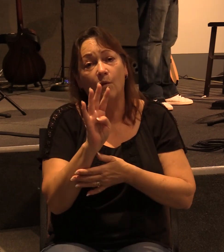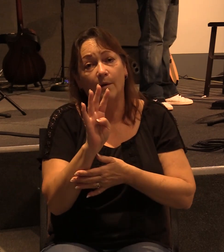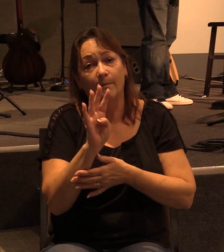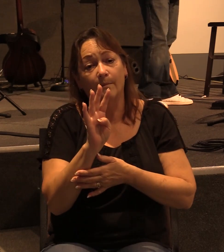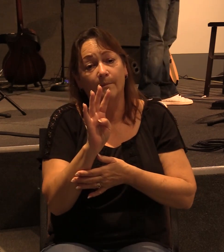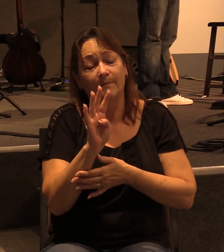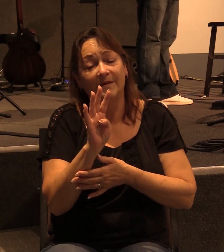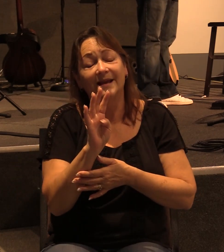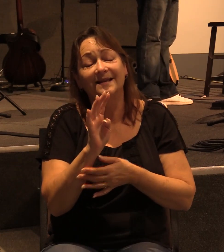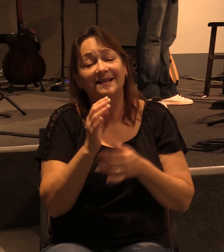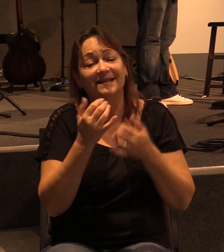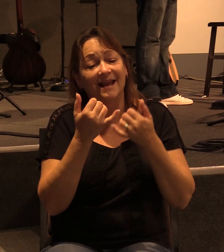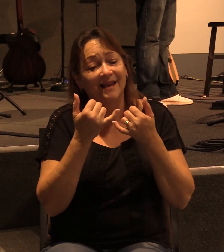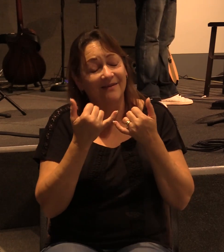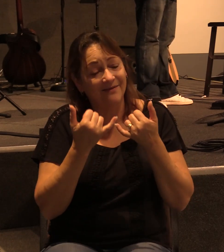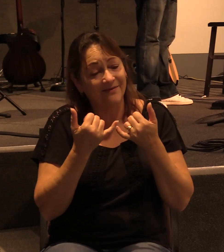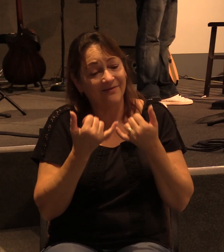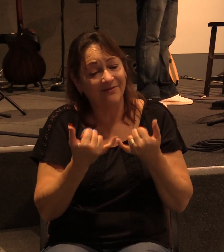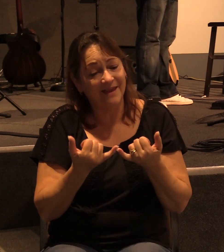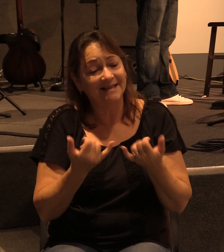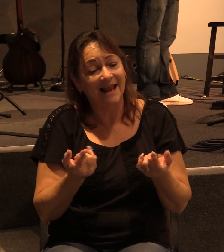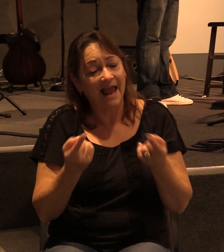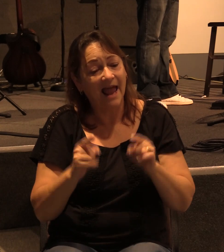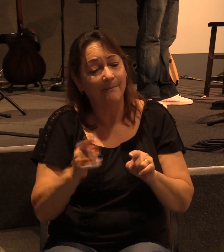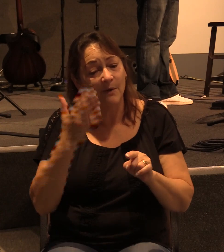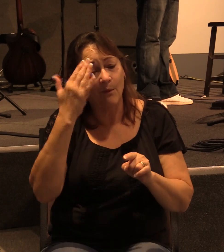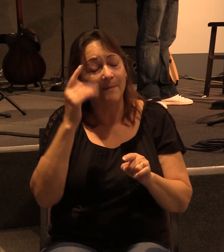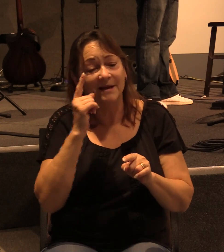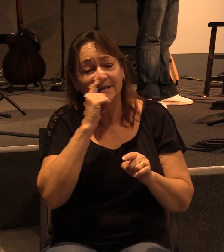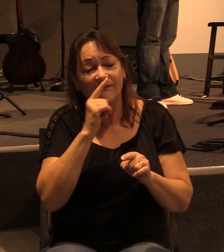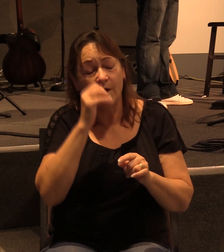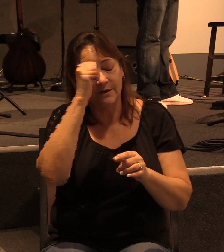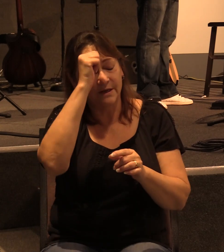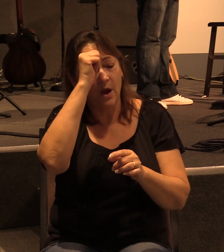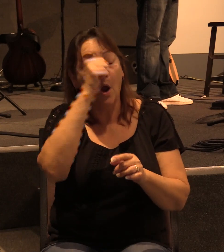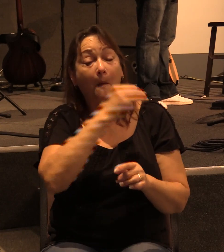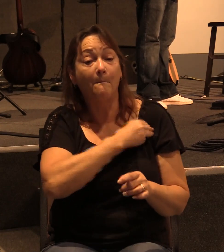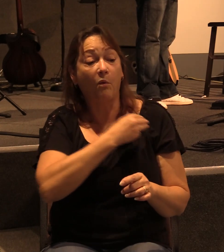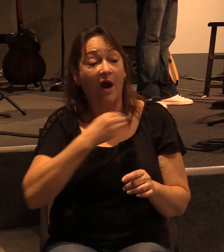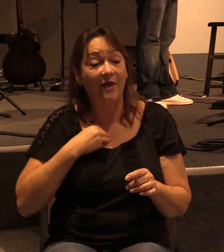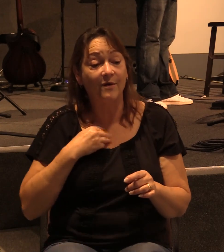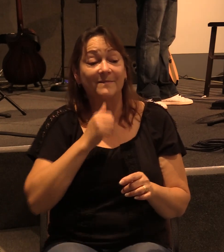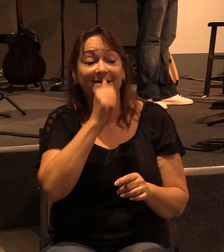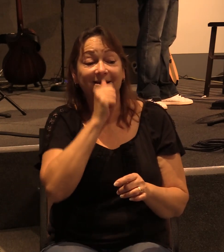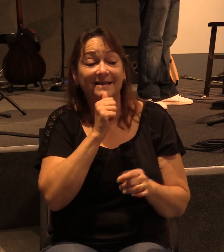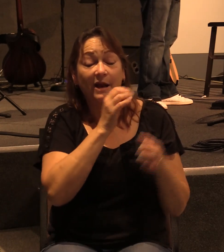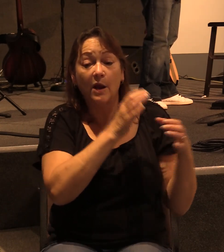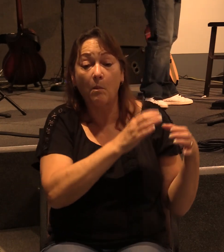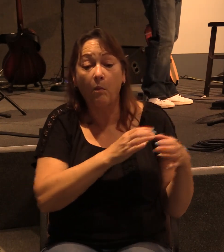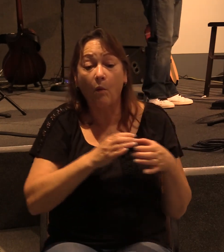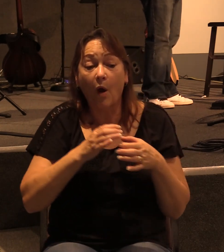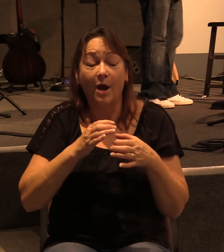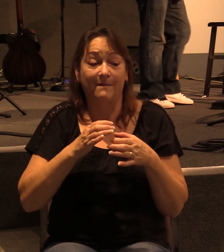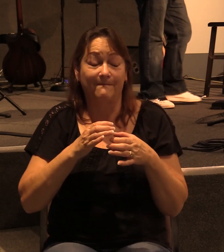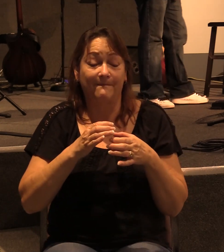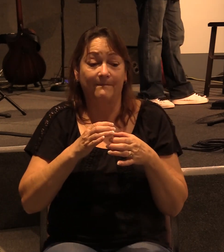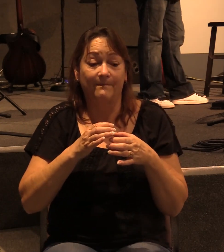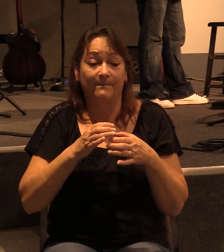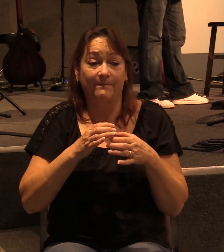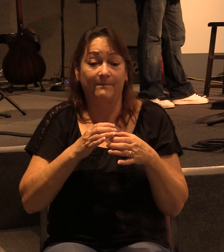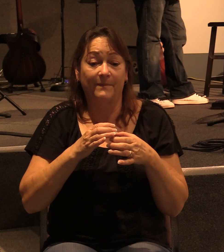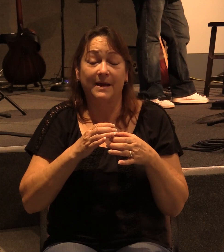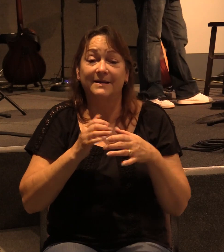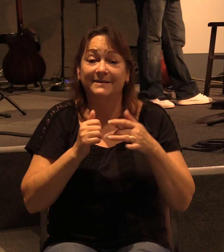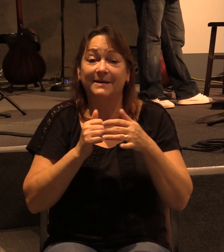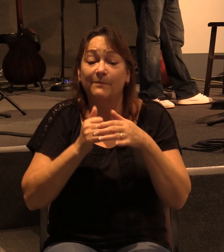me. It says, And this occurred because of false brethren secretly brought in who came in by